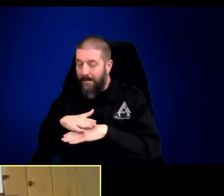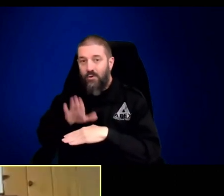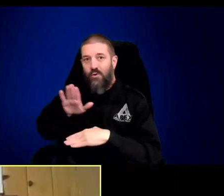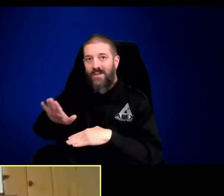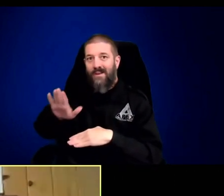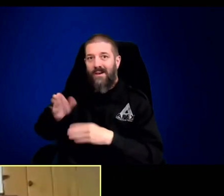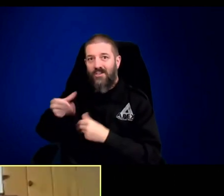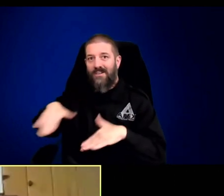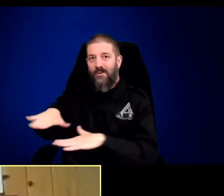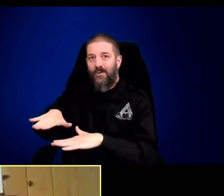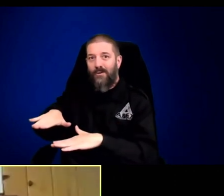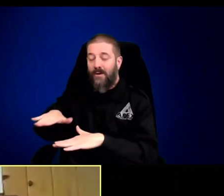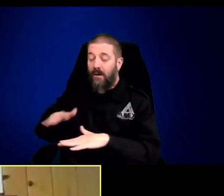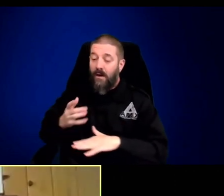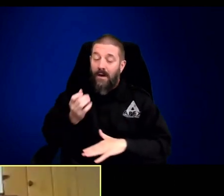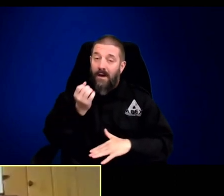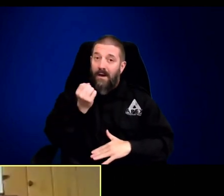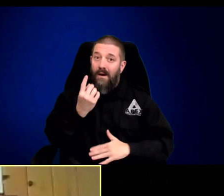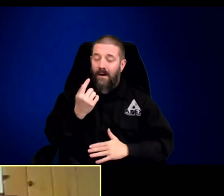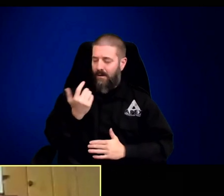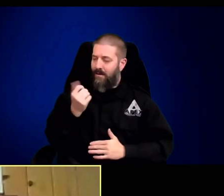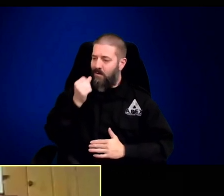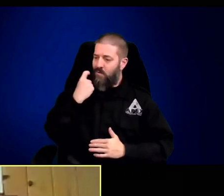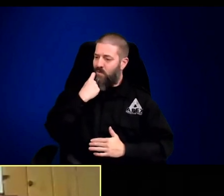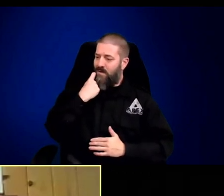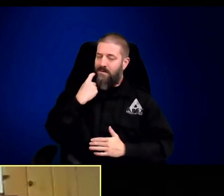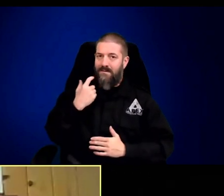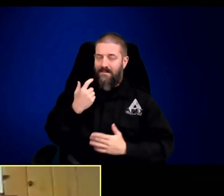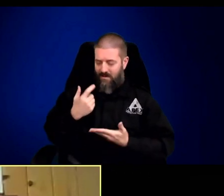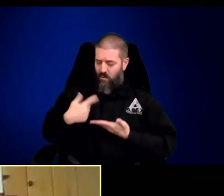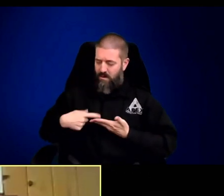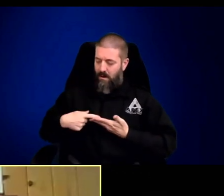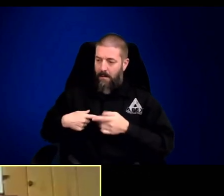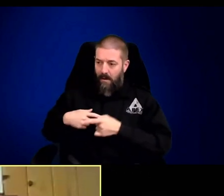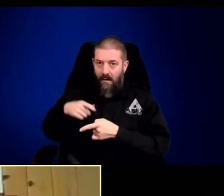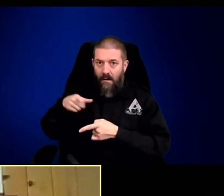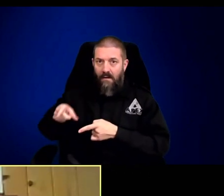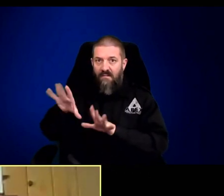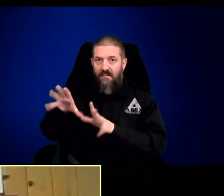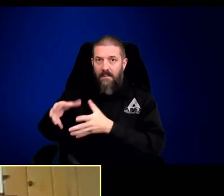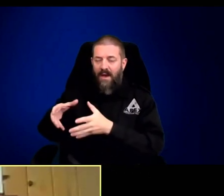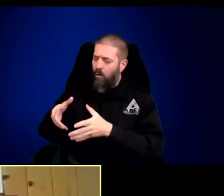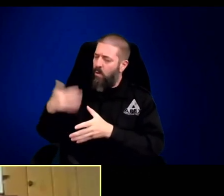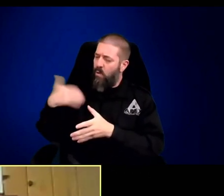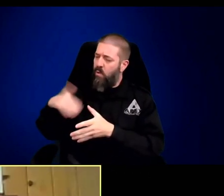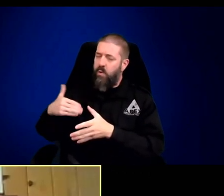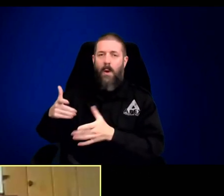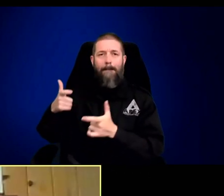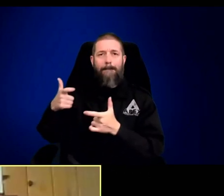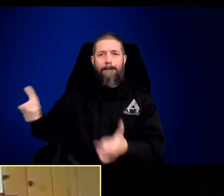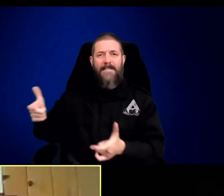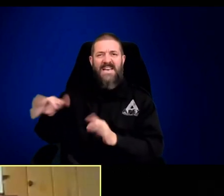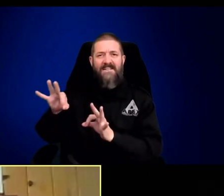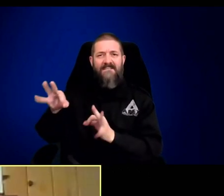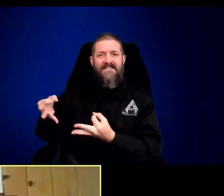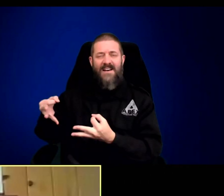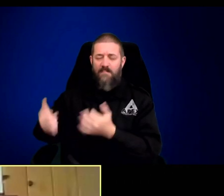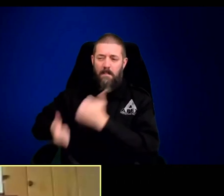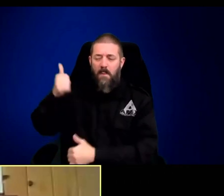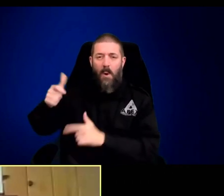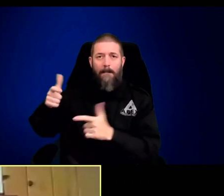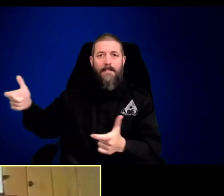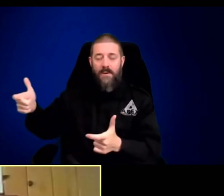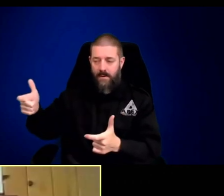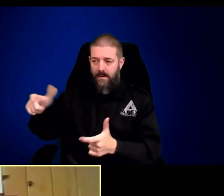So that was a problem. Now, what it made it especially interesting was, we talked last evening about how the junction